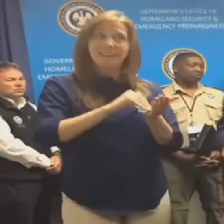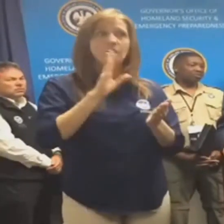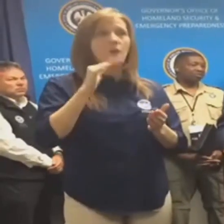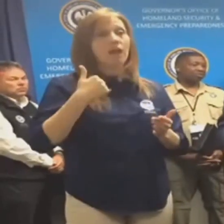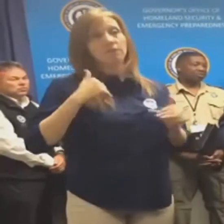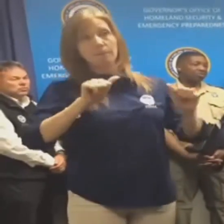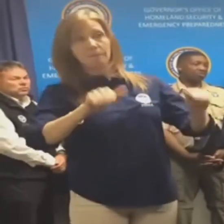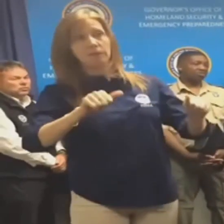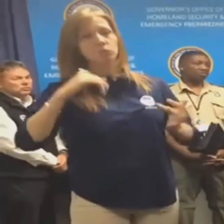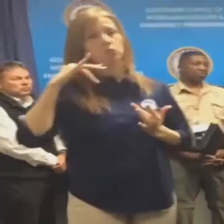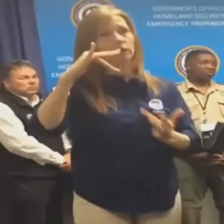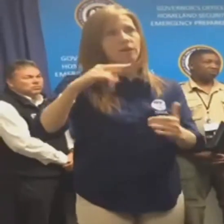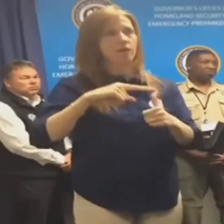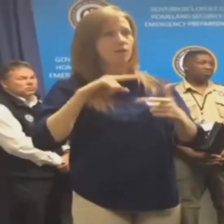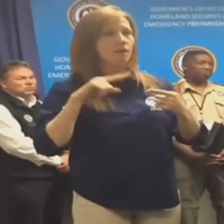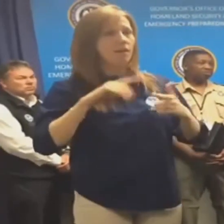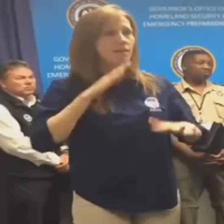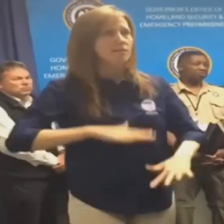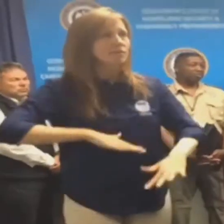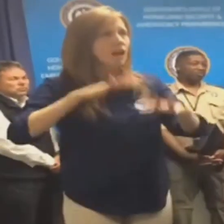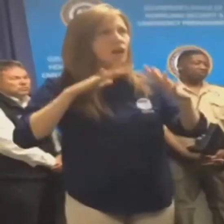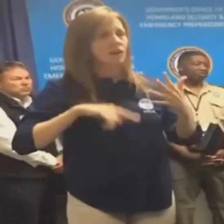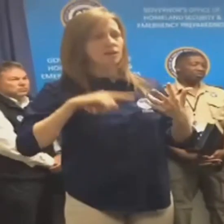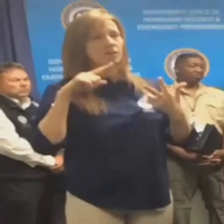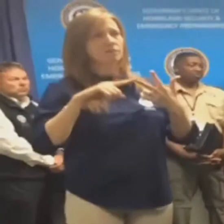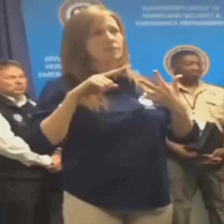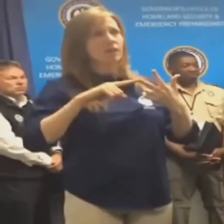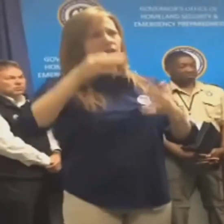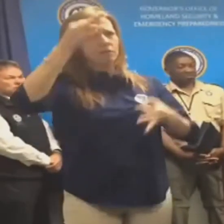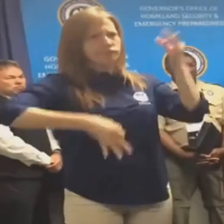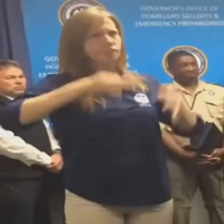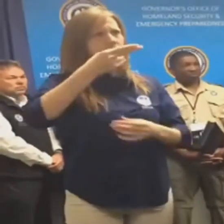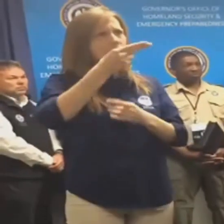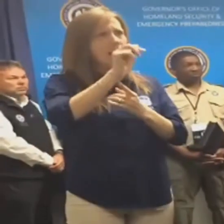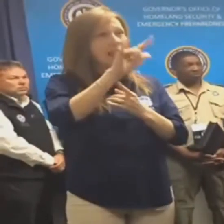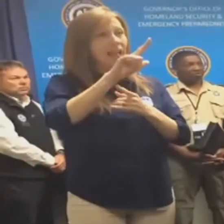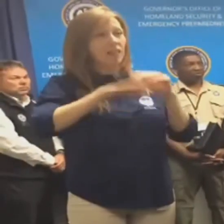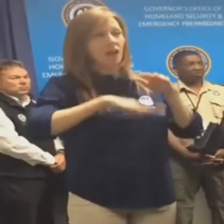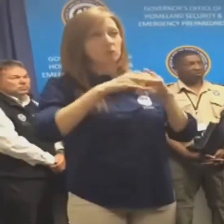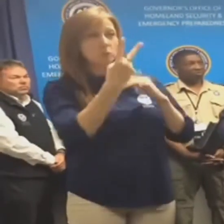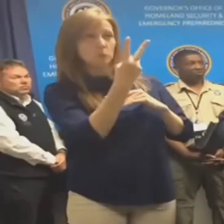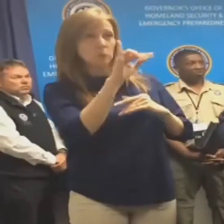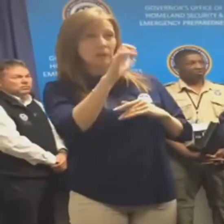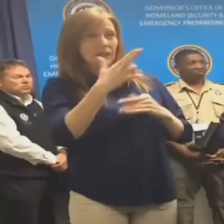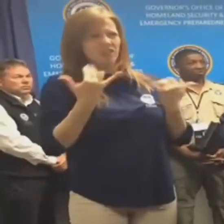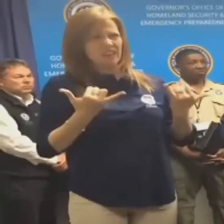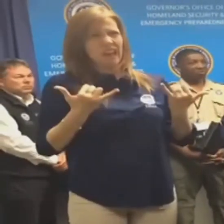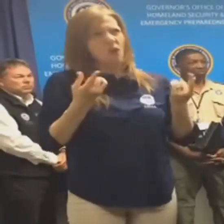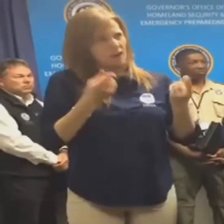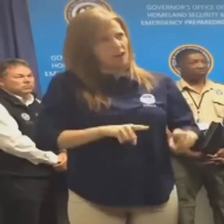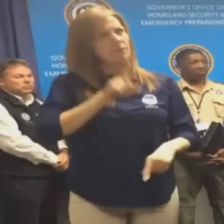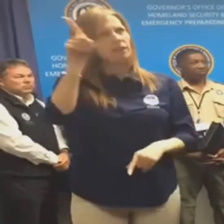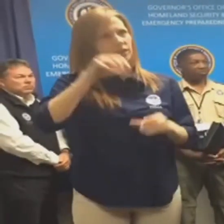risk of severe weather. Again, we're looking at possible tornadic activity, flooding. We're looking